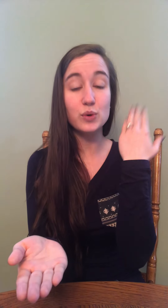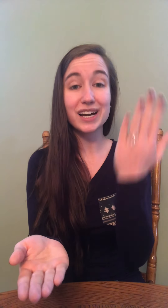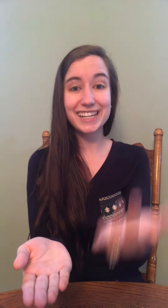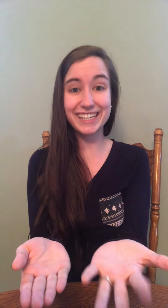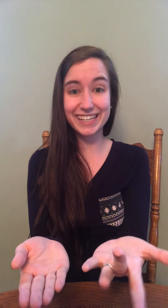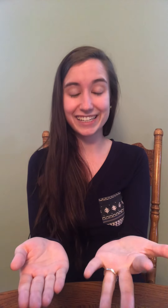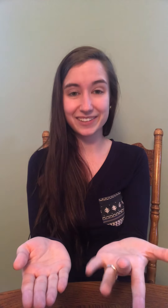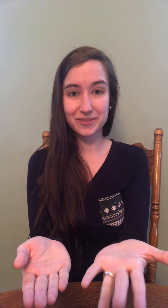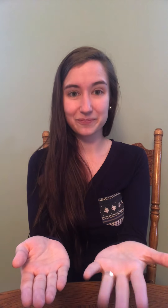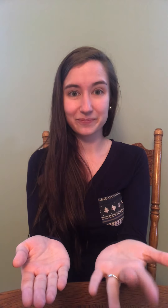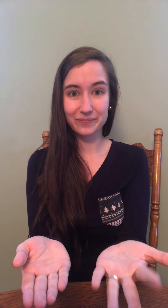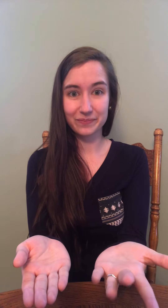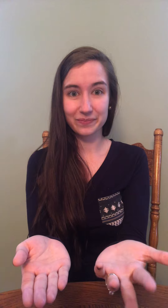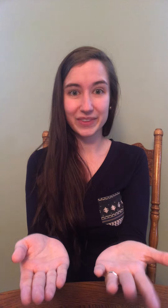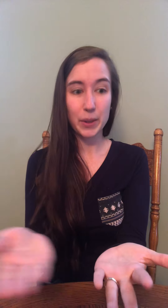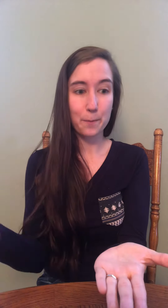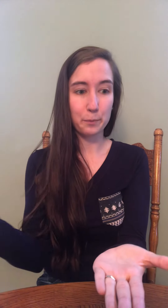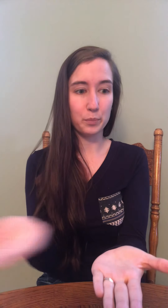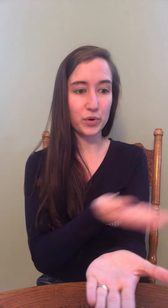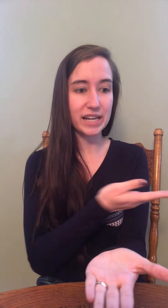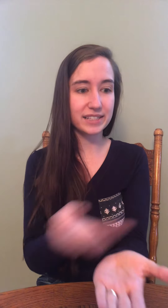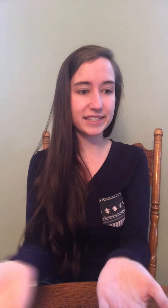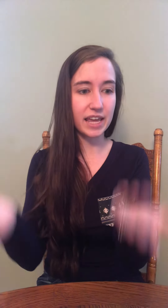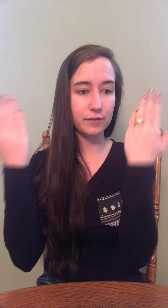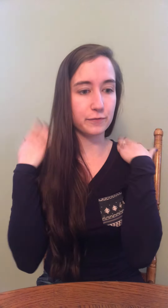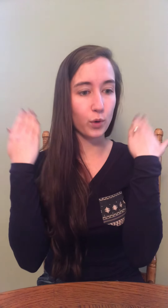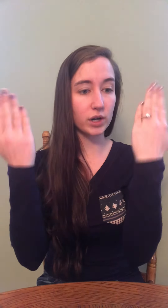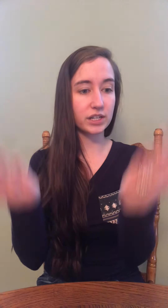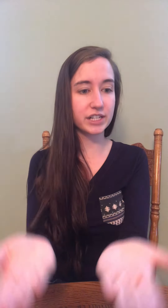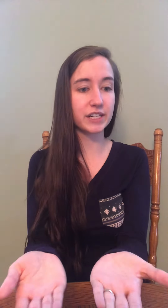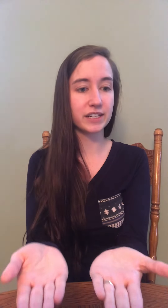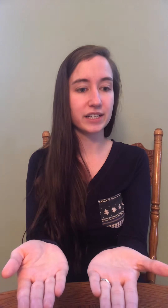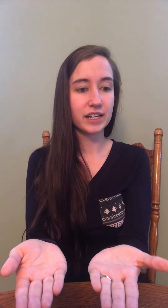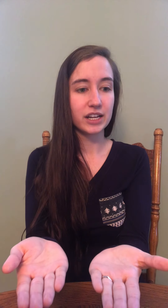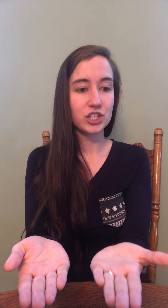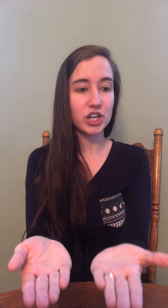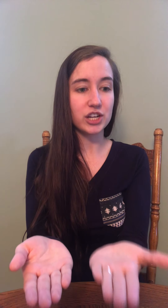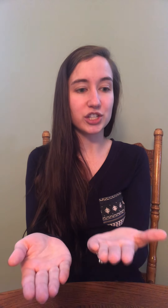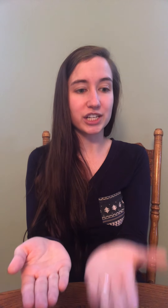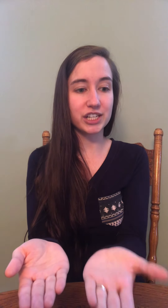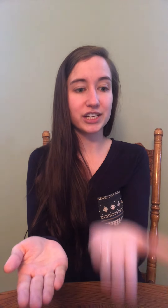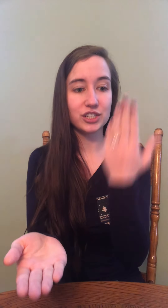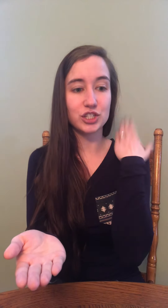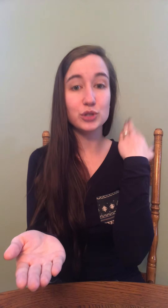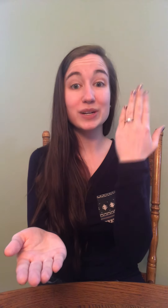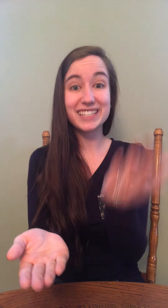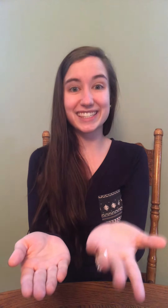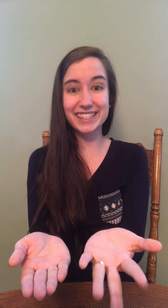k. Break. Say fork. Change the k to s.